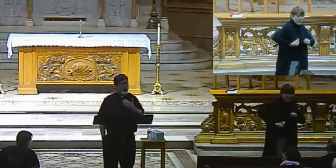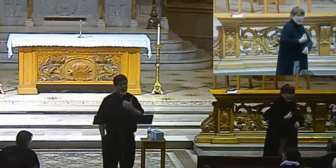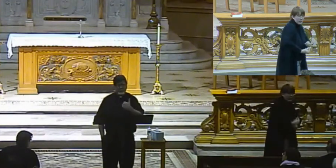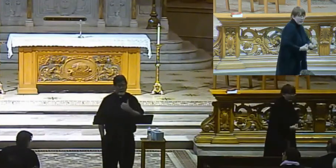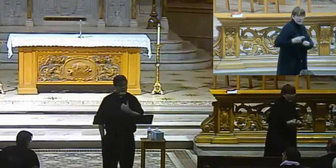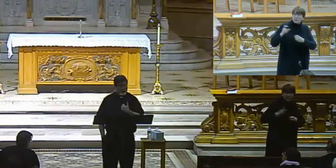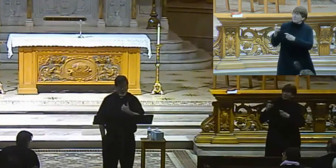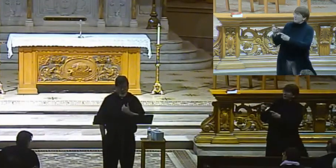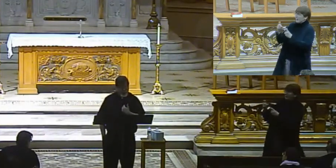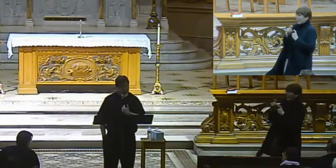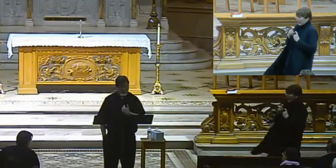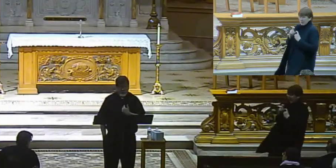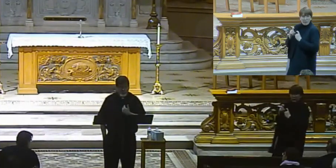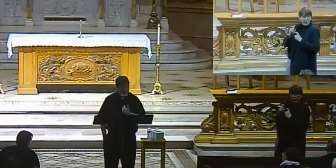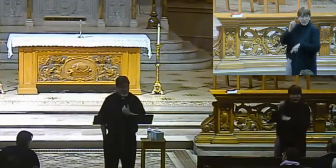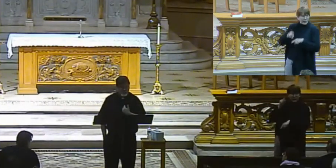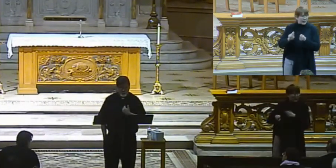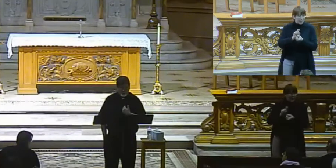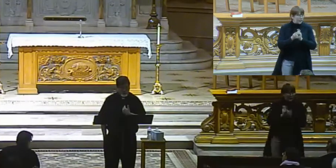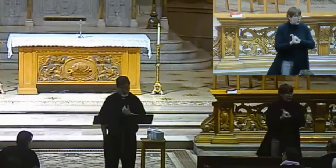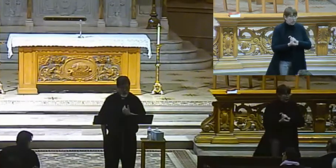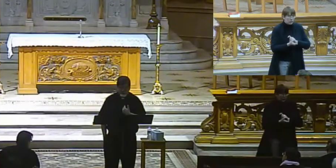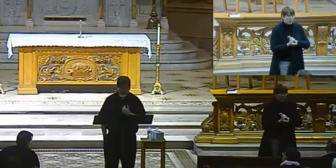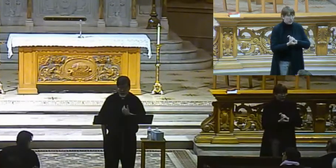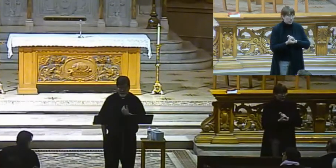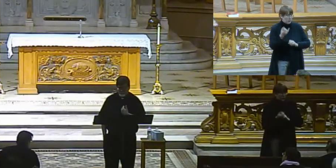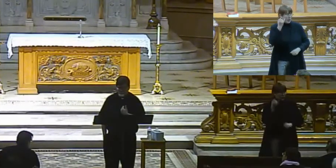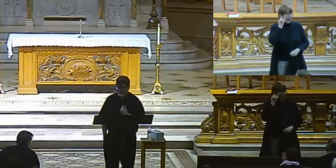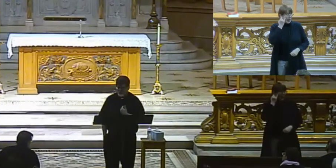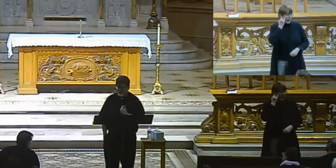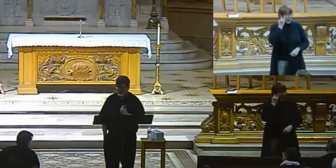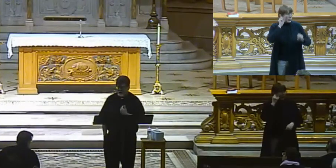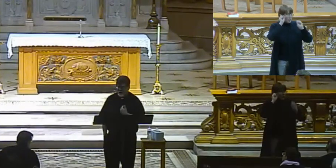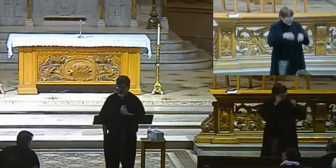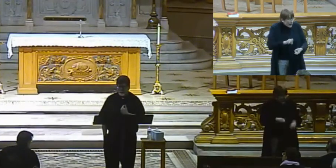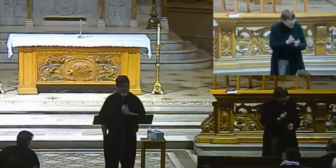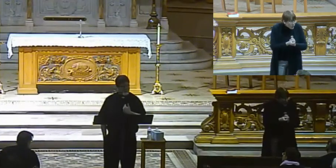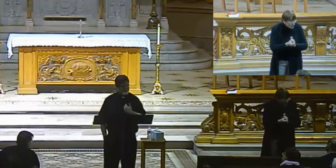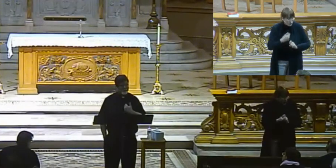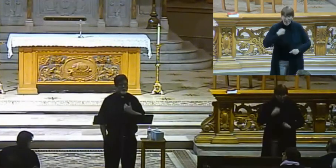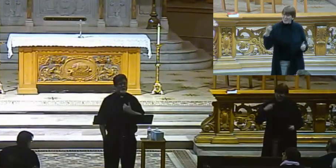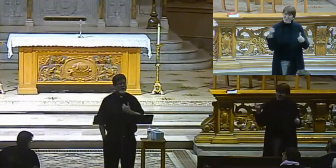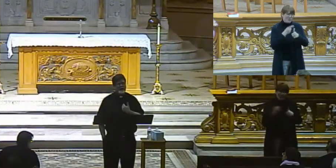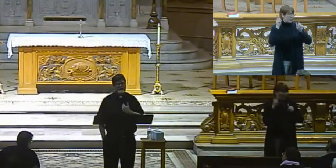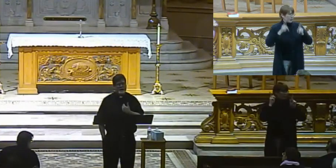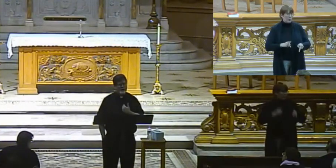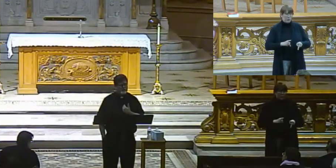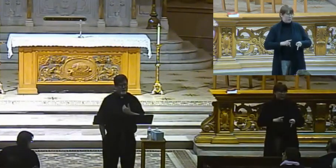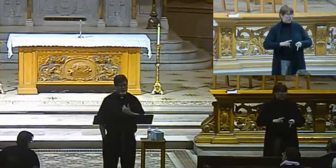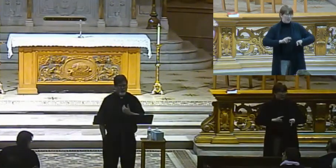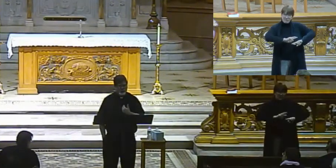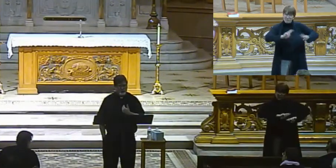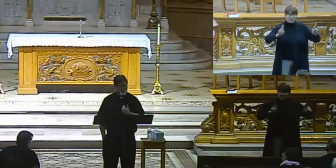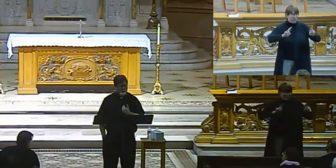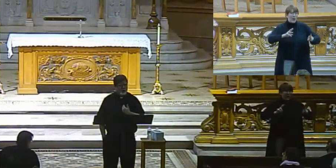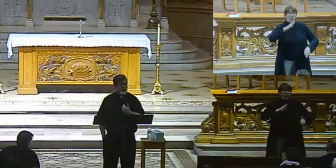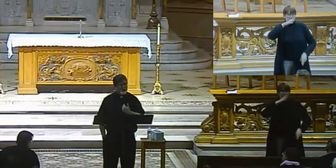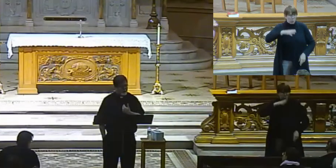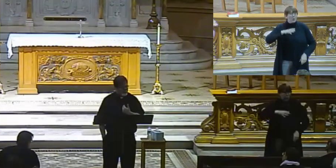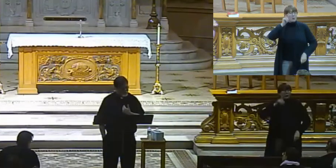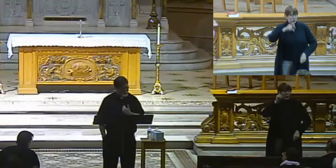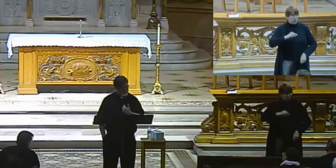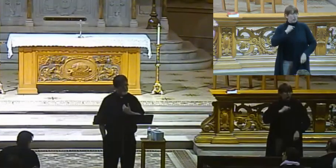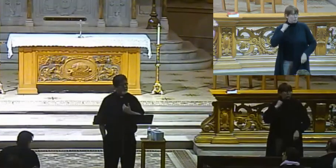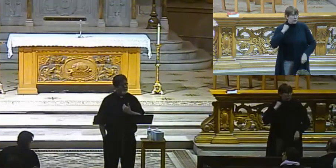have the, if we could, I would be one of the first ones to advocate it, all right? I would be one of the first ones to advocate for the ordination of women